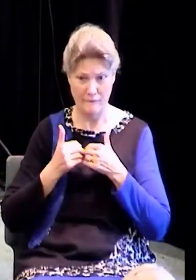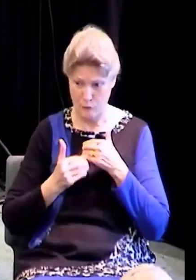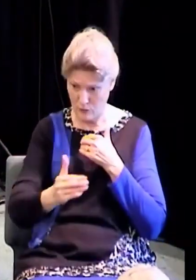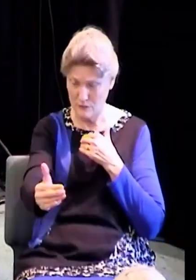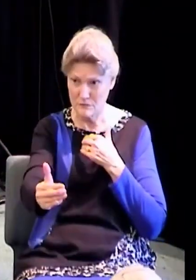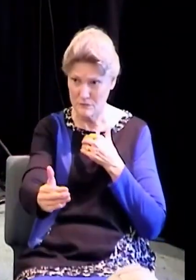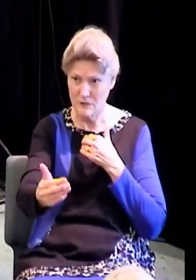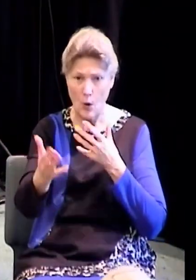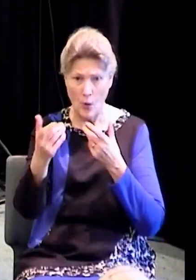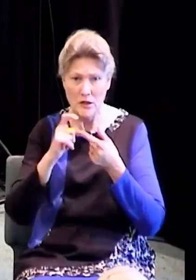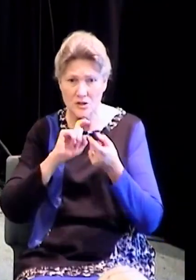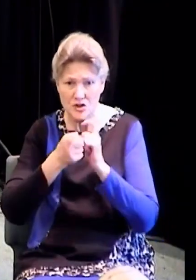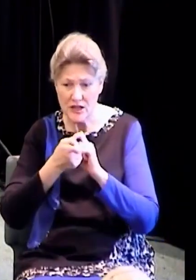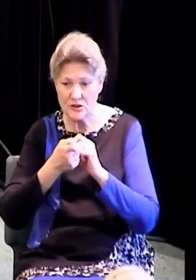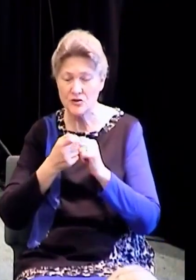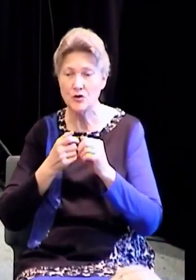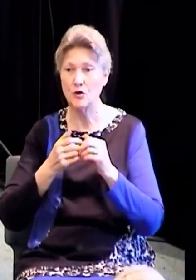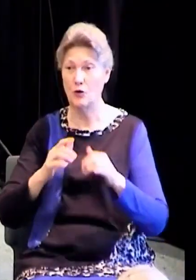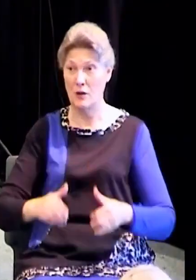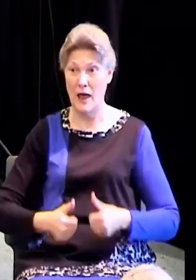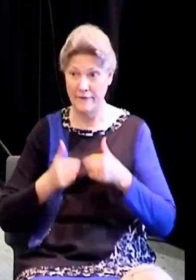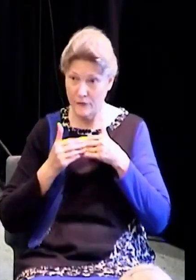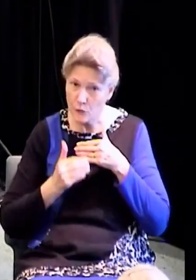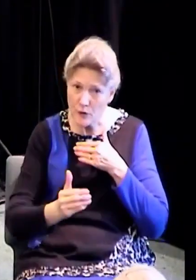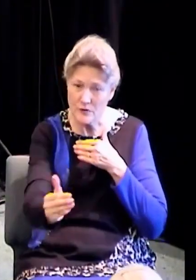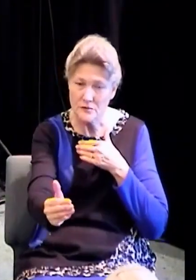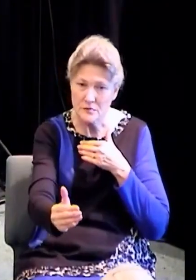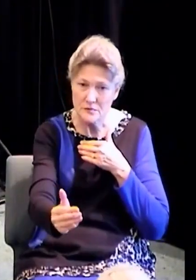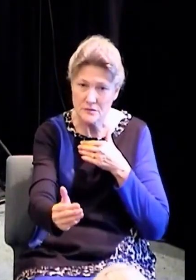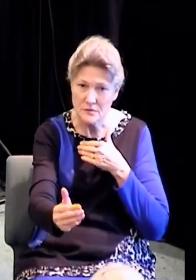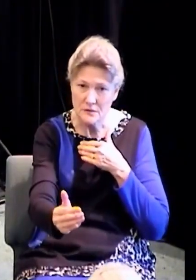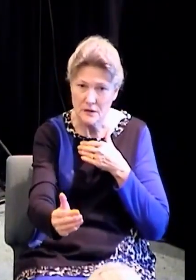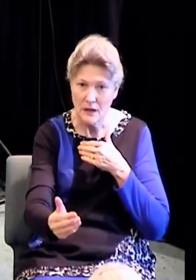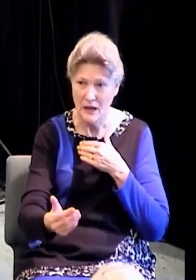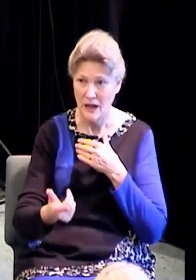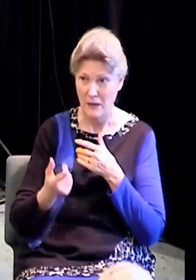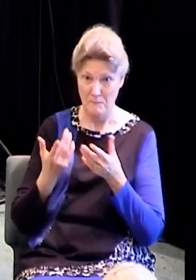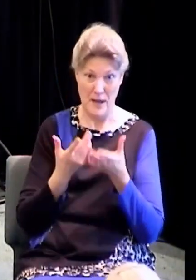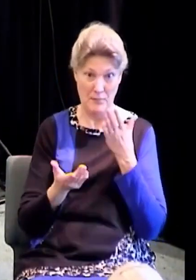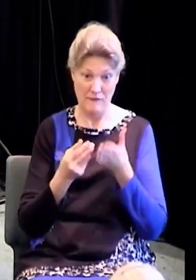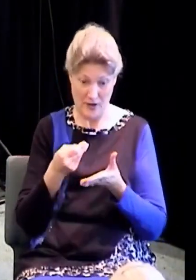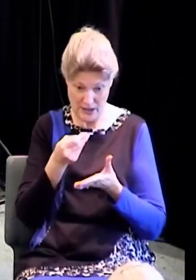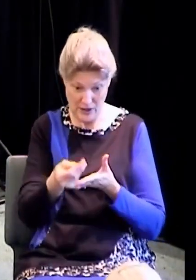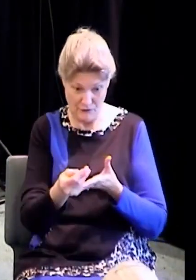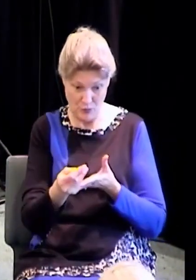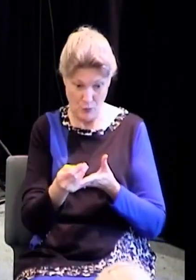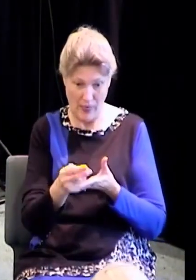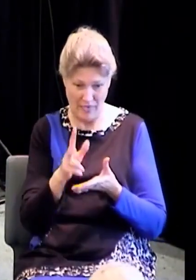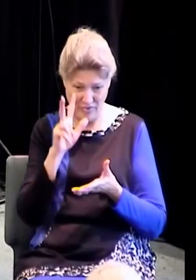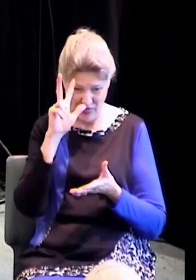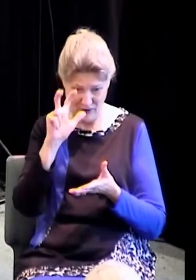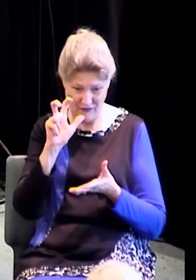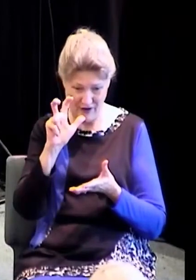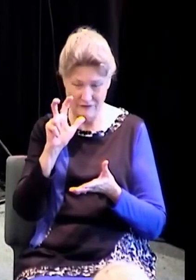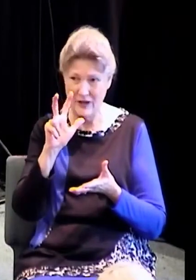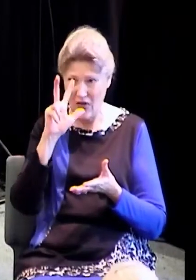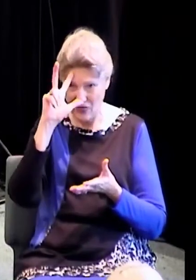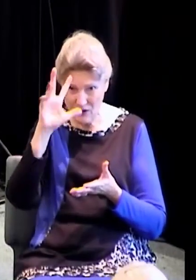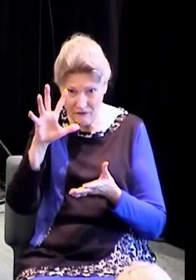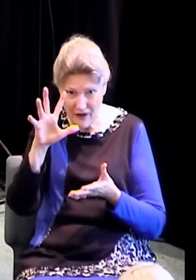if you just get 35 cents in a cup, you may be able to get a cup of coffee but it's not going to help you tomorrow but what he wants